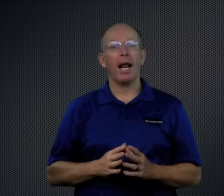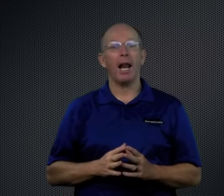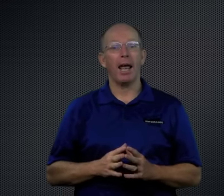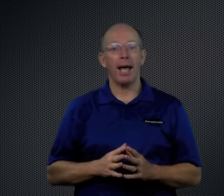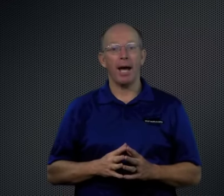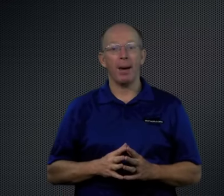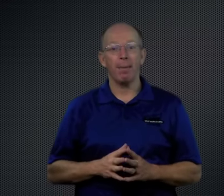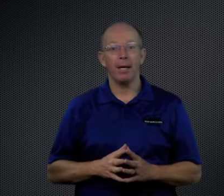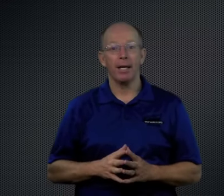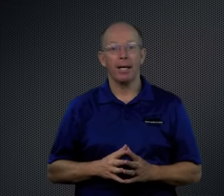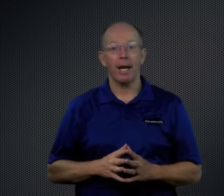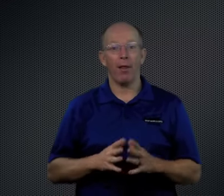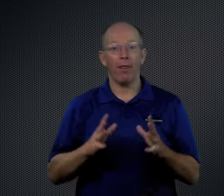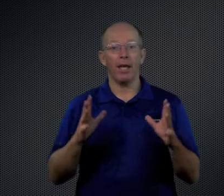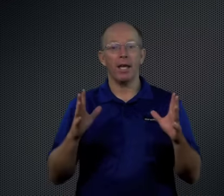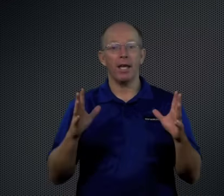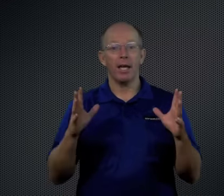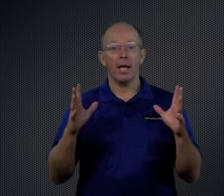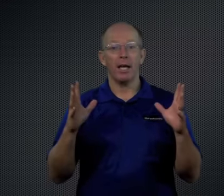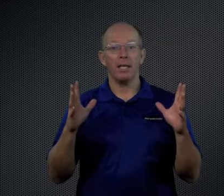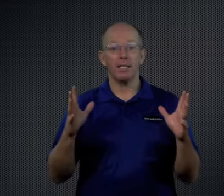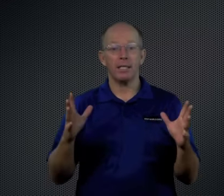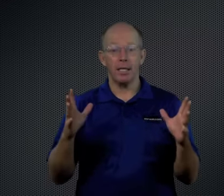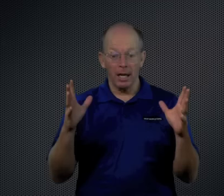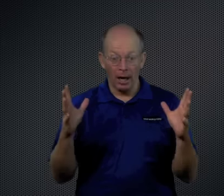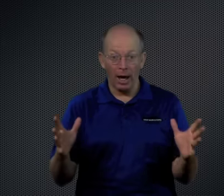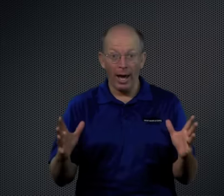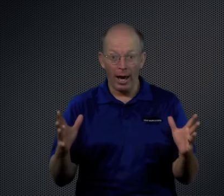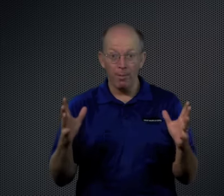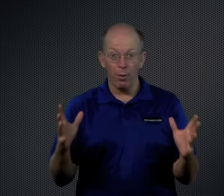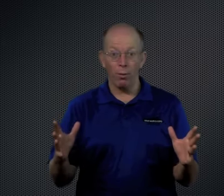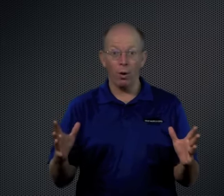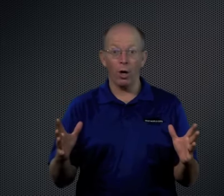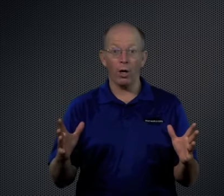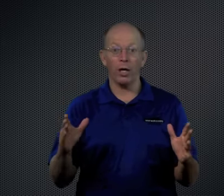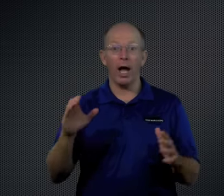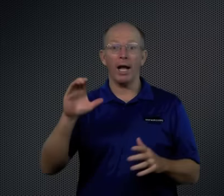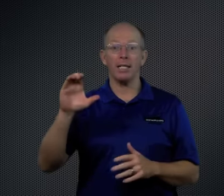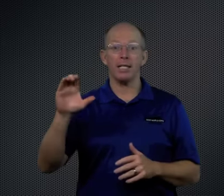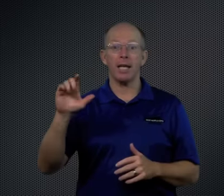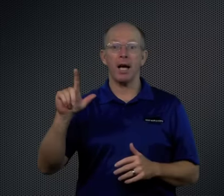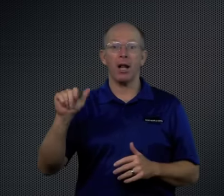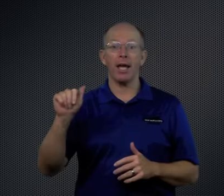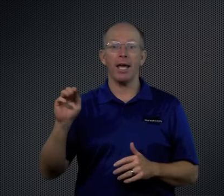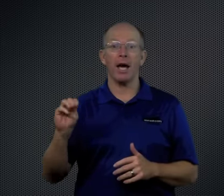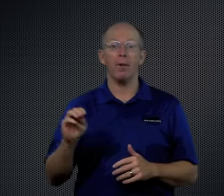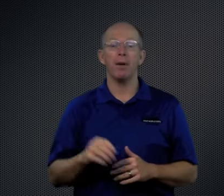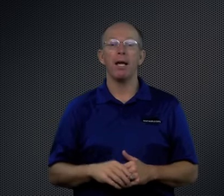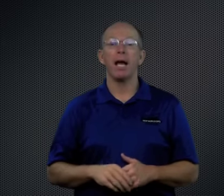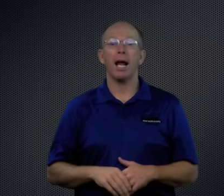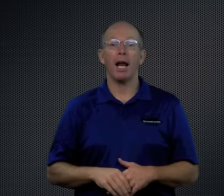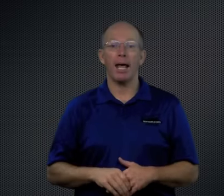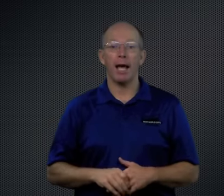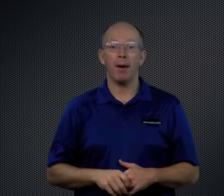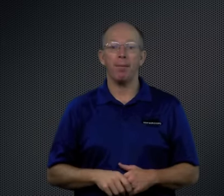CLAM. CLAM. Now, think CLAM the word, not C-L-A-M. CLAM.